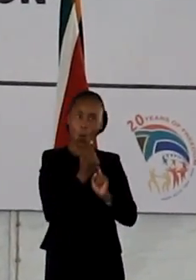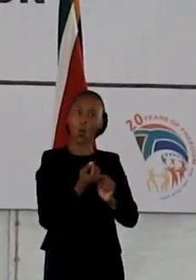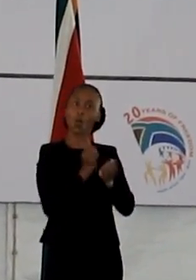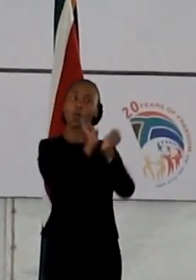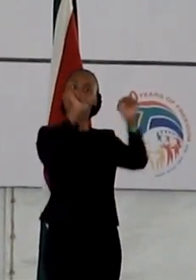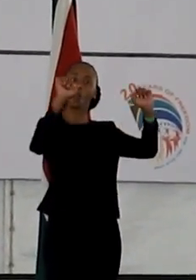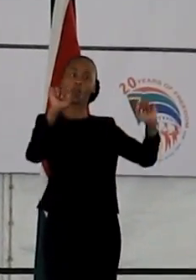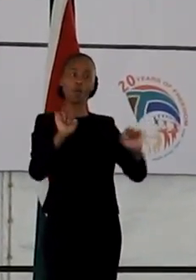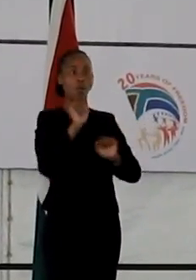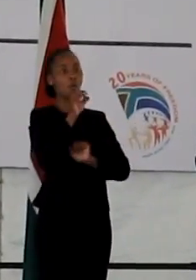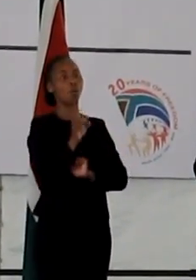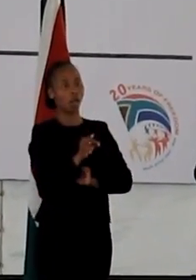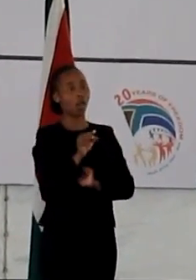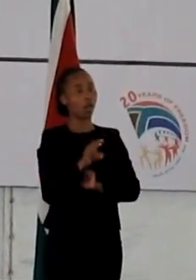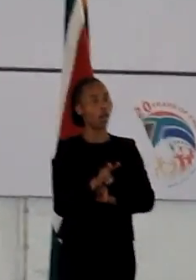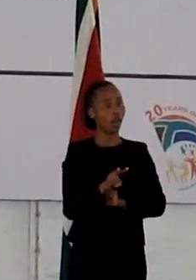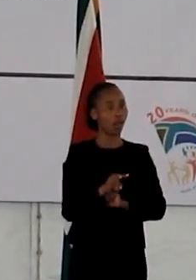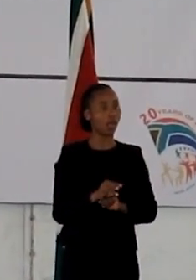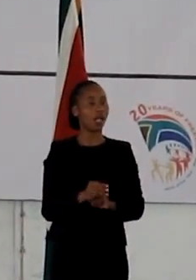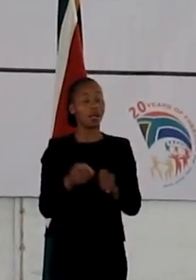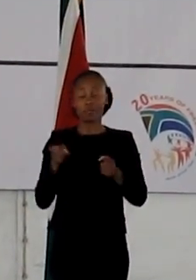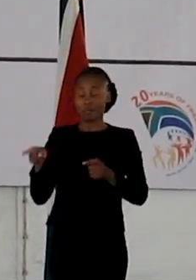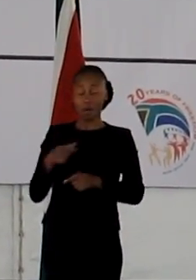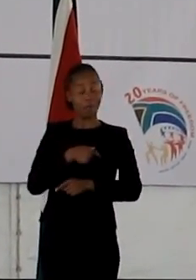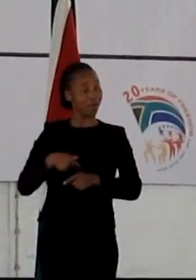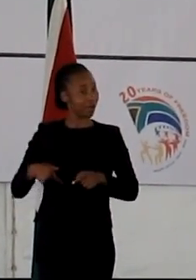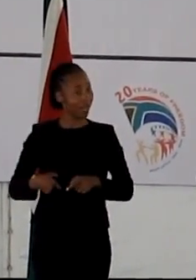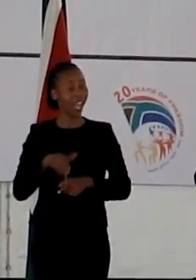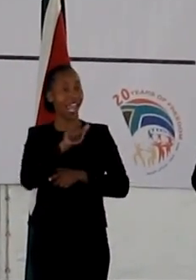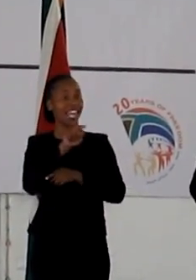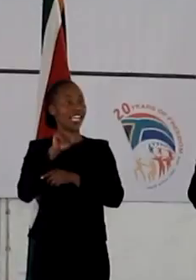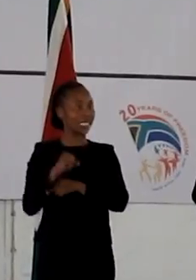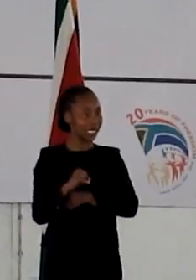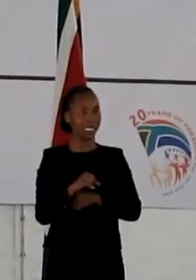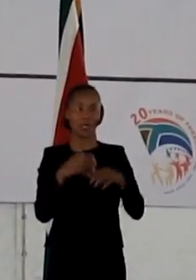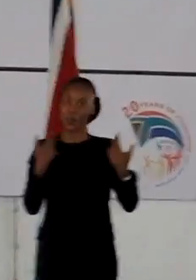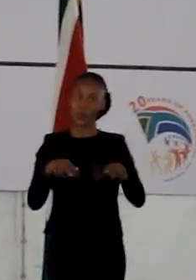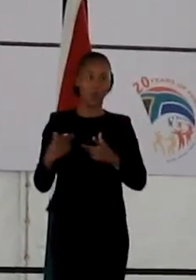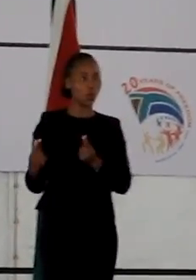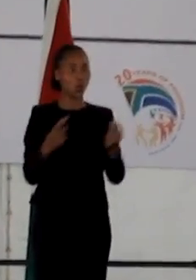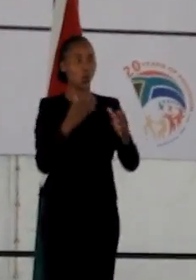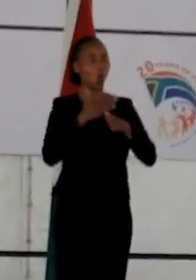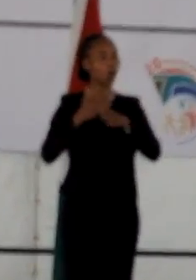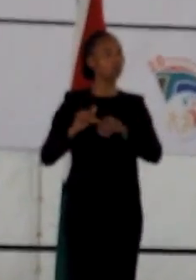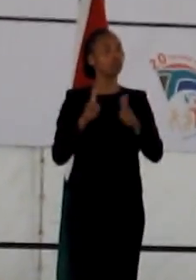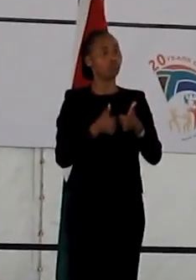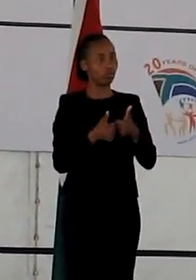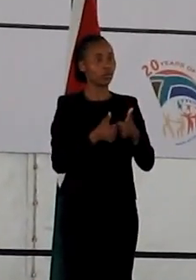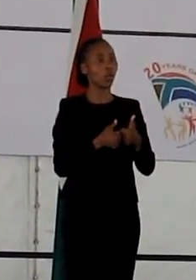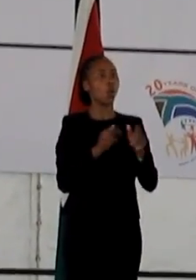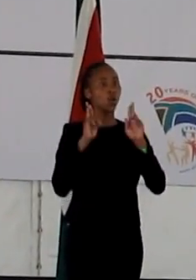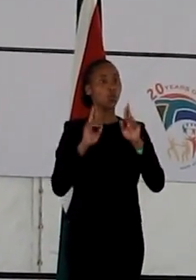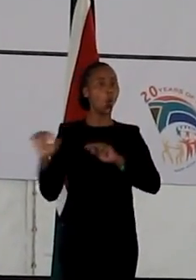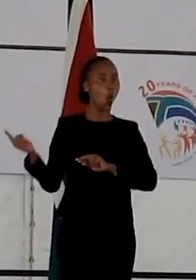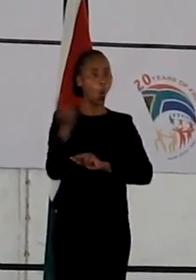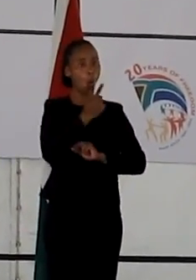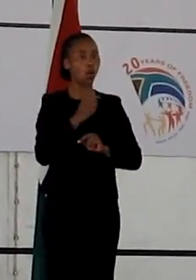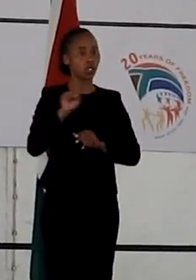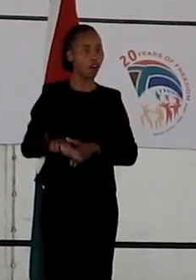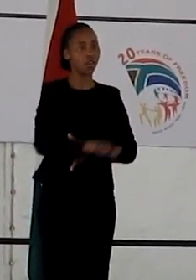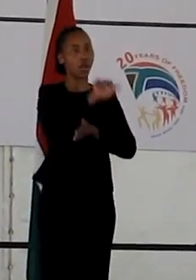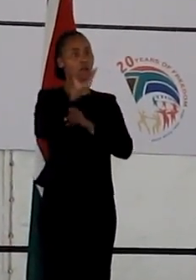President, the ACTP commits itself. We wish all South Africans a peaceful Day of Reconciliation,